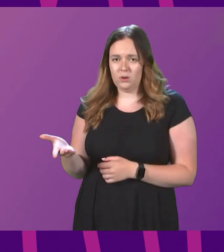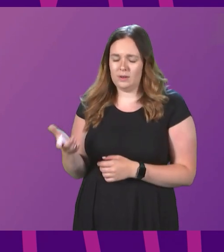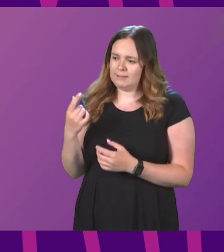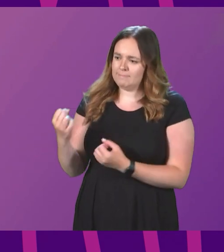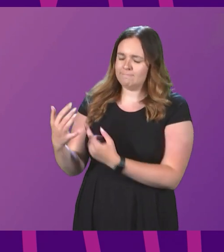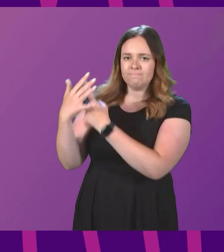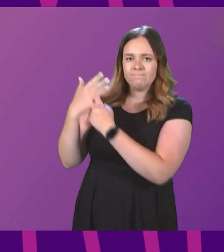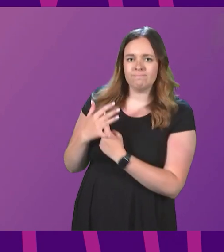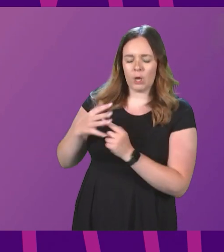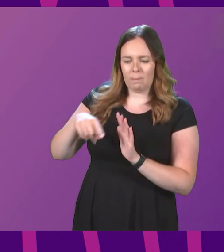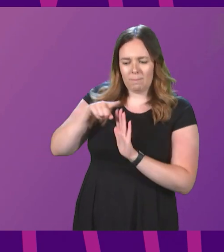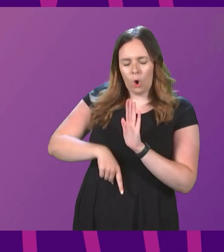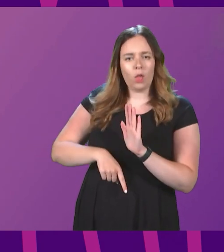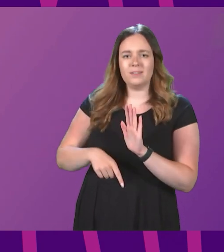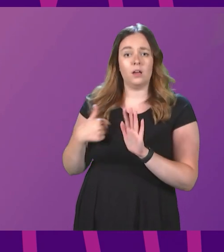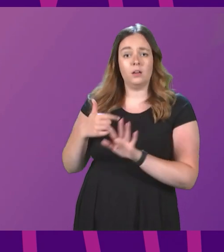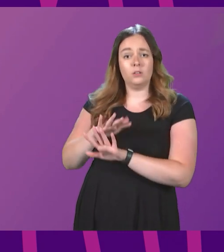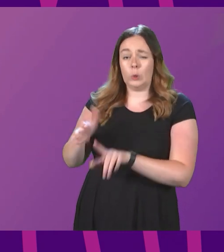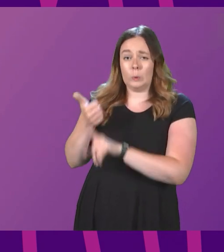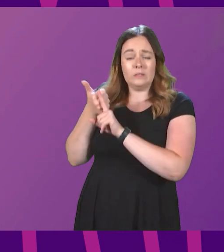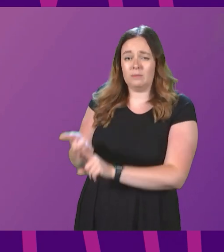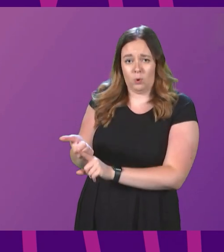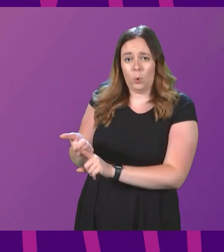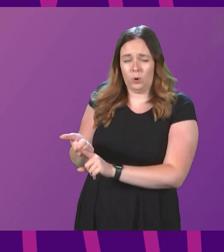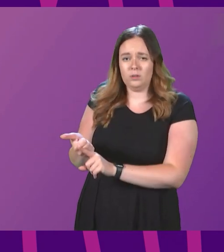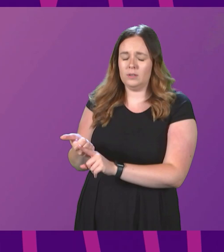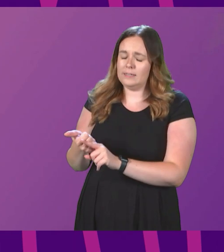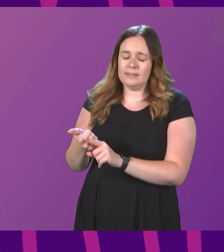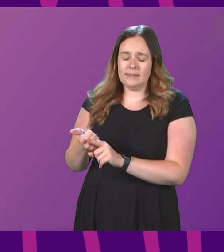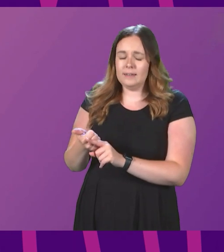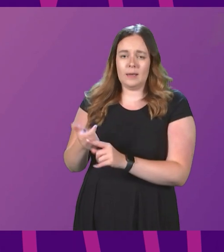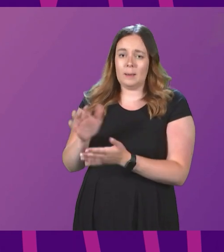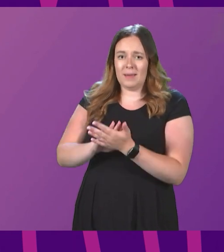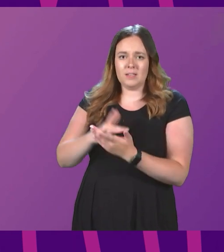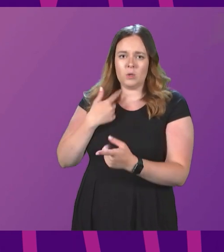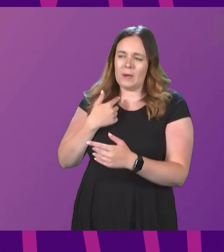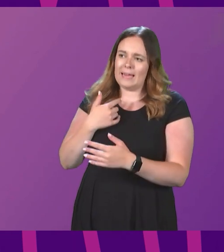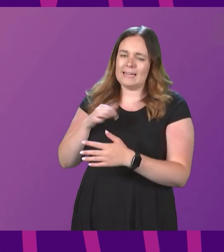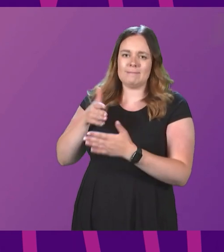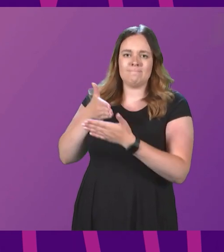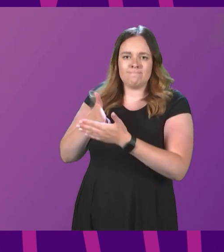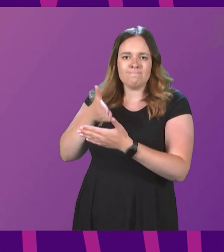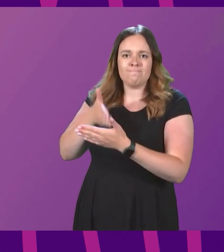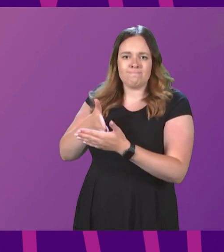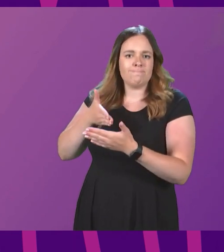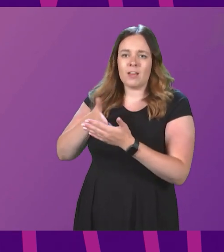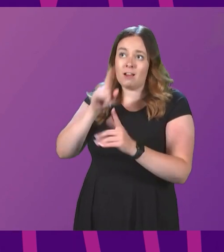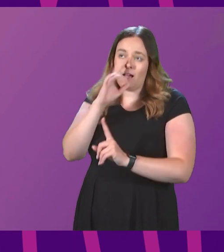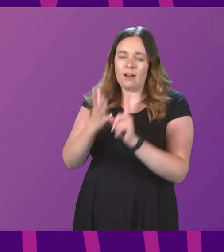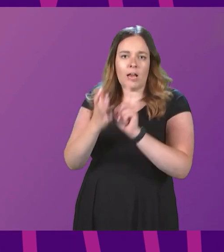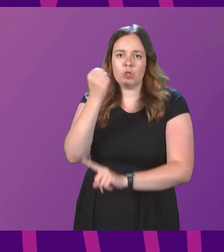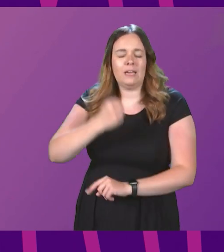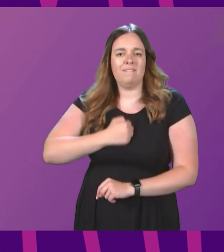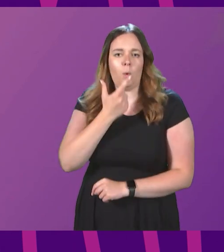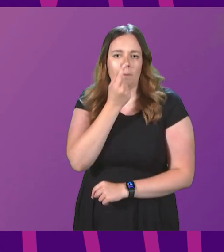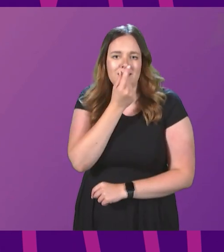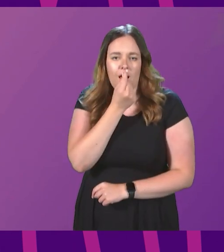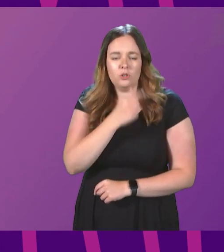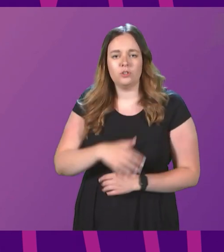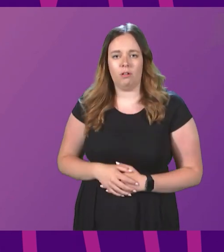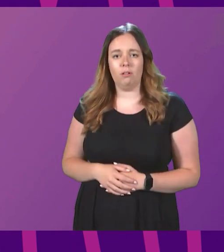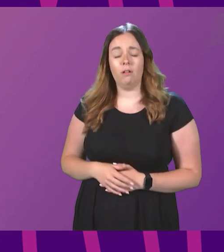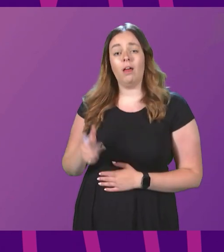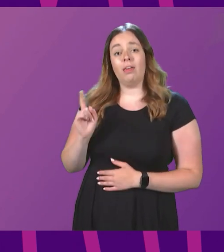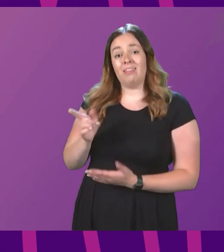policies we don't support, too often holding us back from fulfilling our potential. That